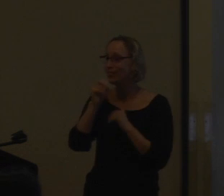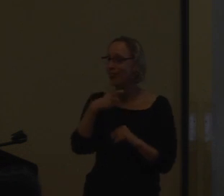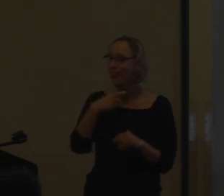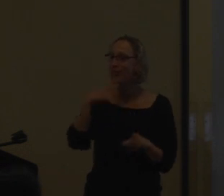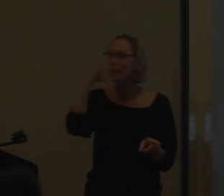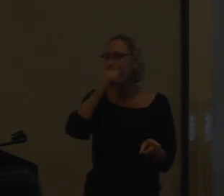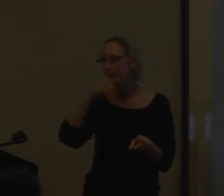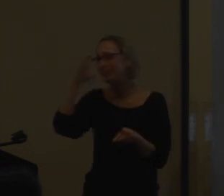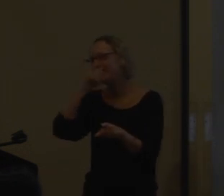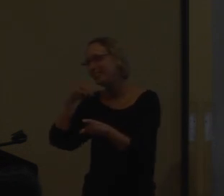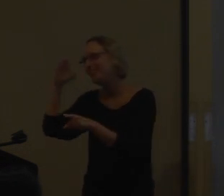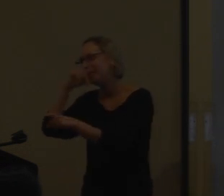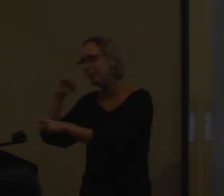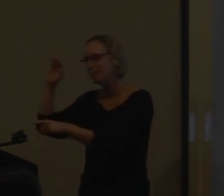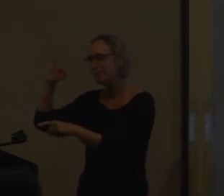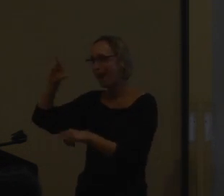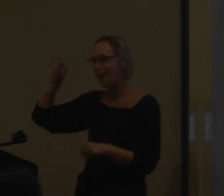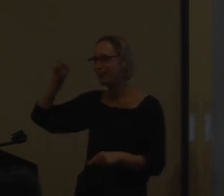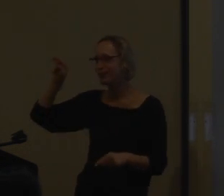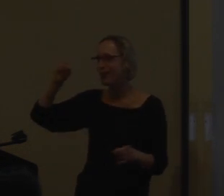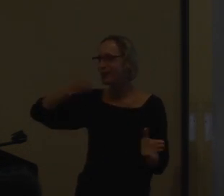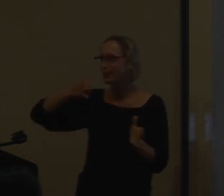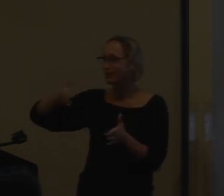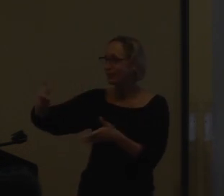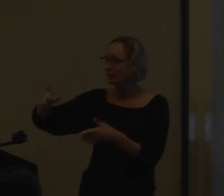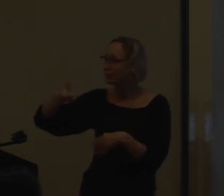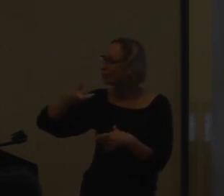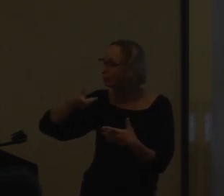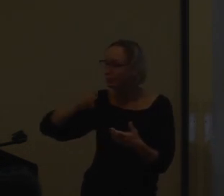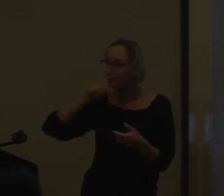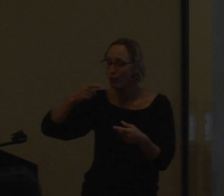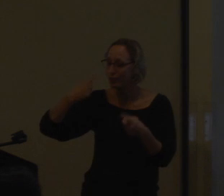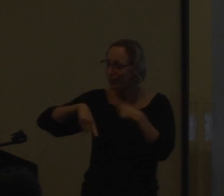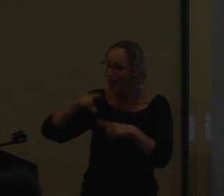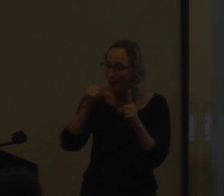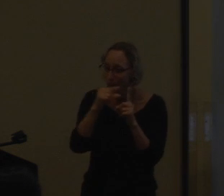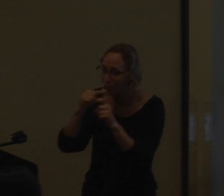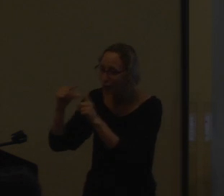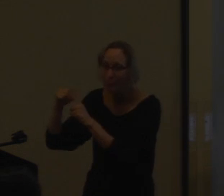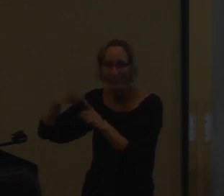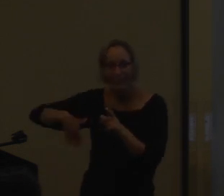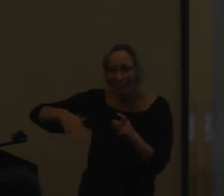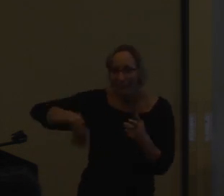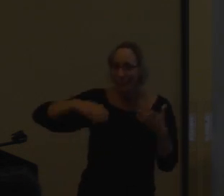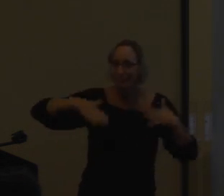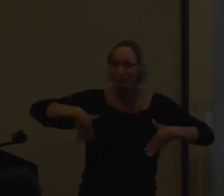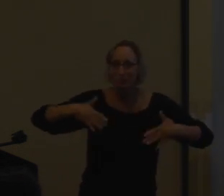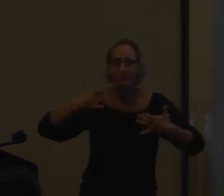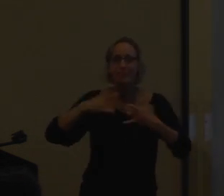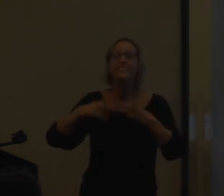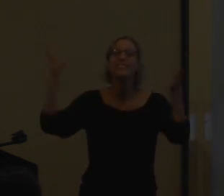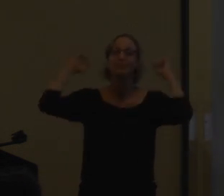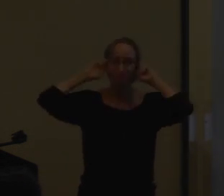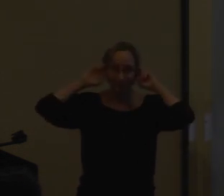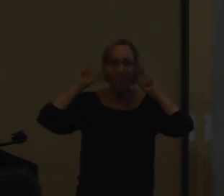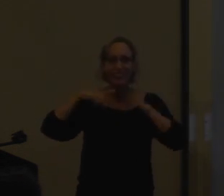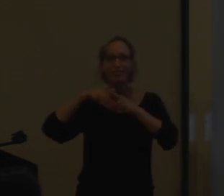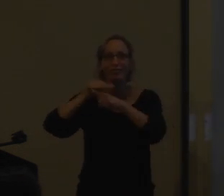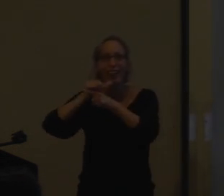to that. We don't have clear access to that. So they miss a lot of those milestones. When they're not signing the words, they get the